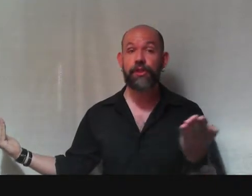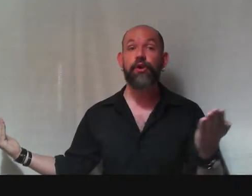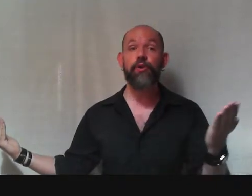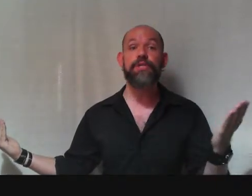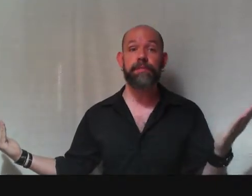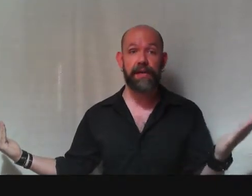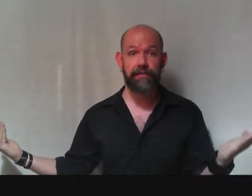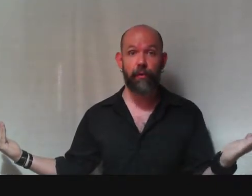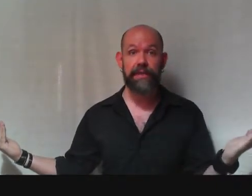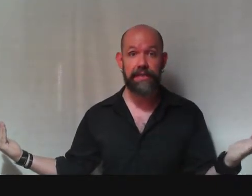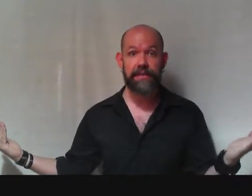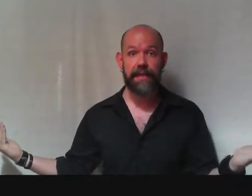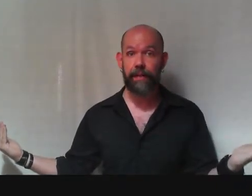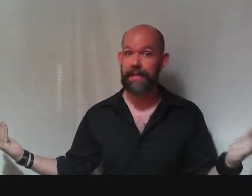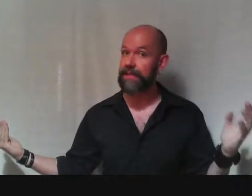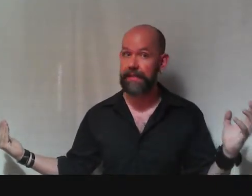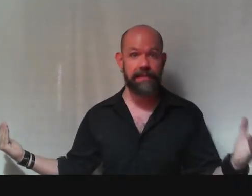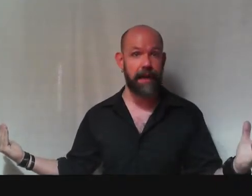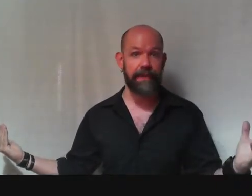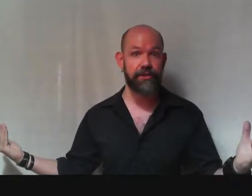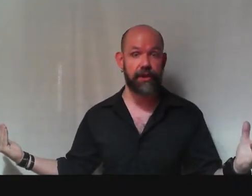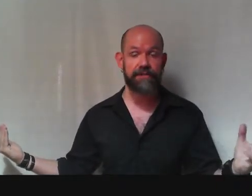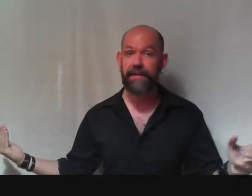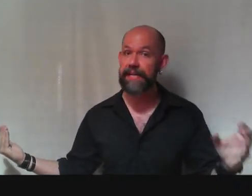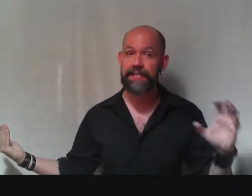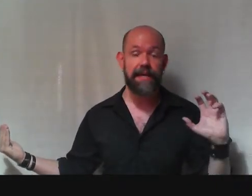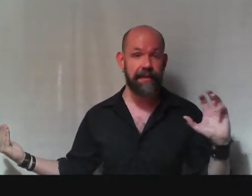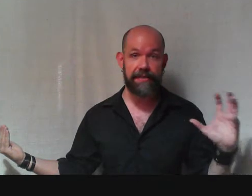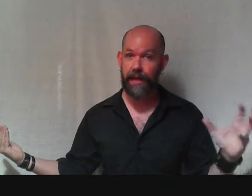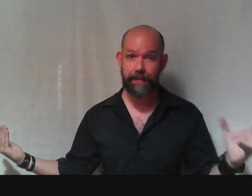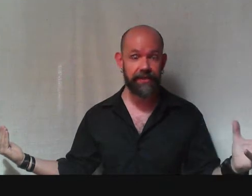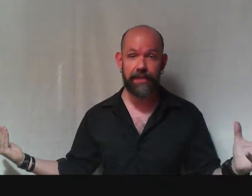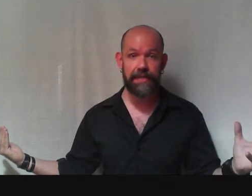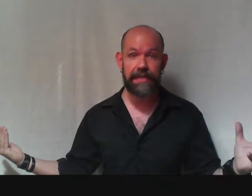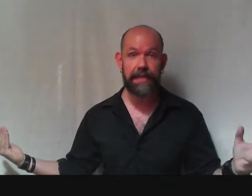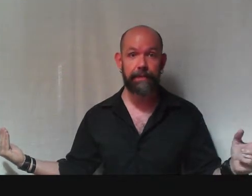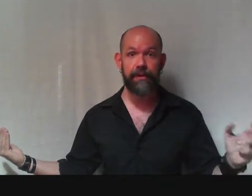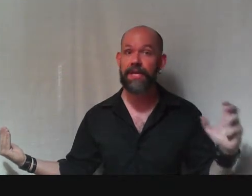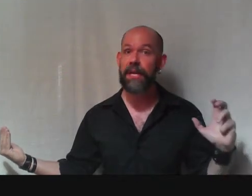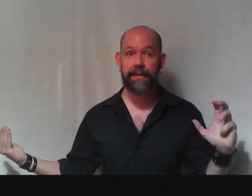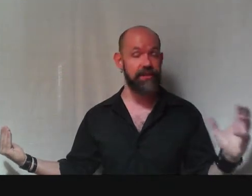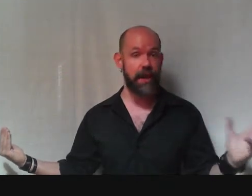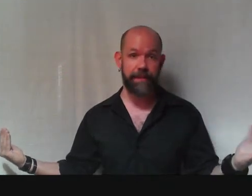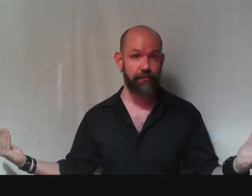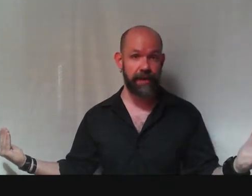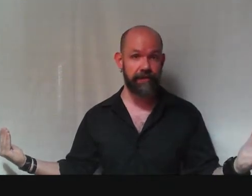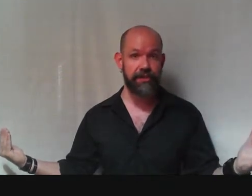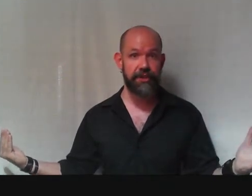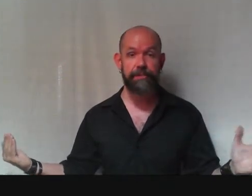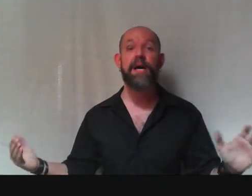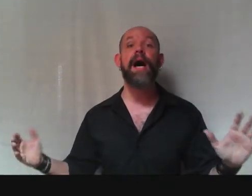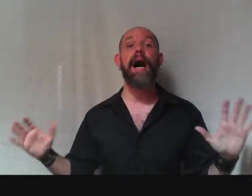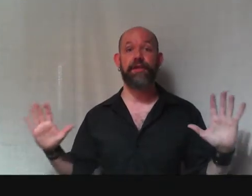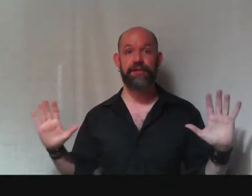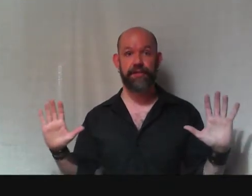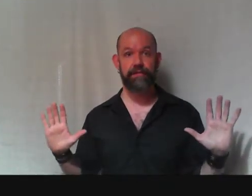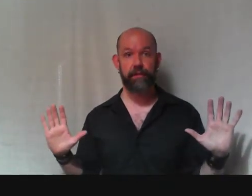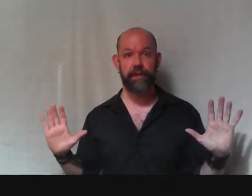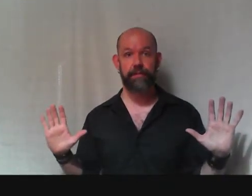who simply avoids these topics. These topics cause fights. These topics cause heated tempers. These topics break friendships. I'll just avoid them.